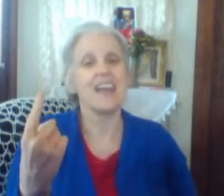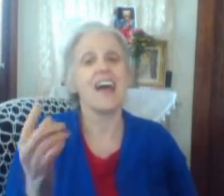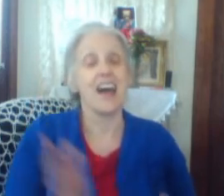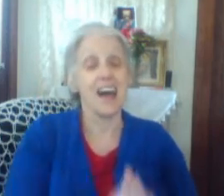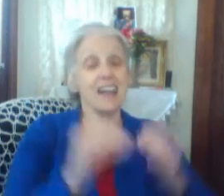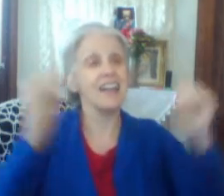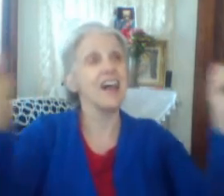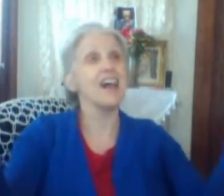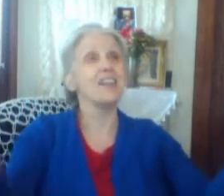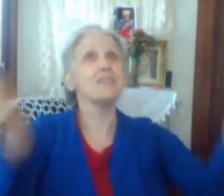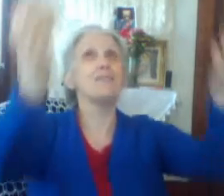Hallelujah,